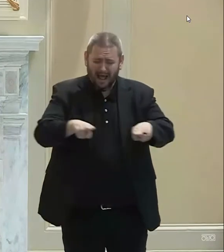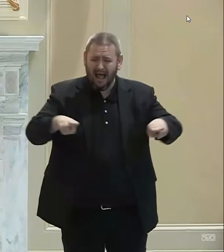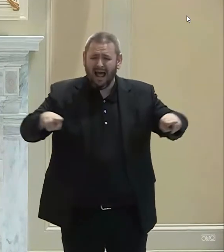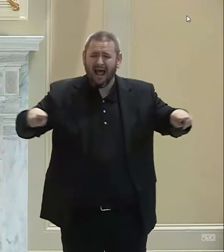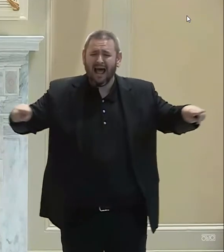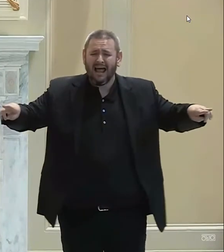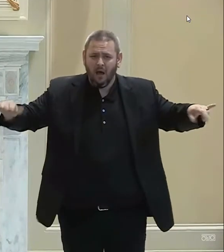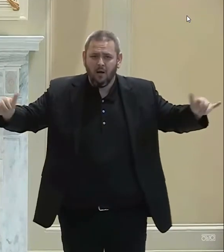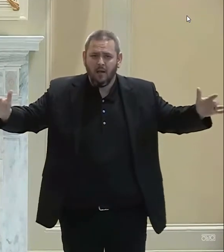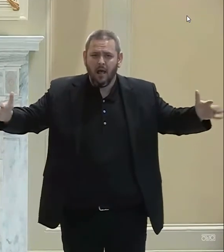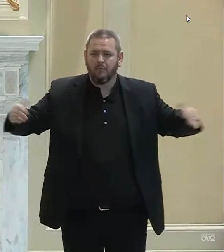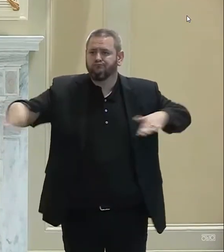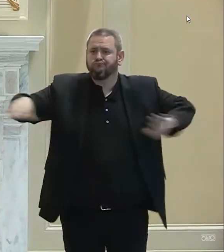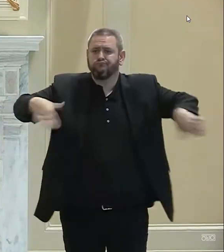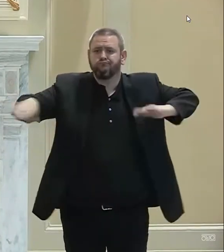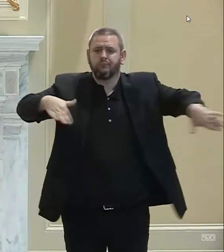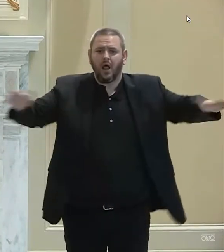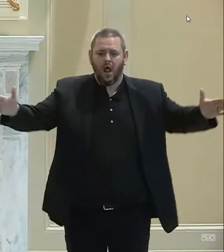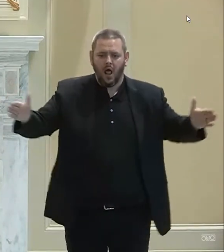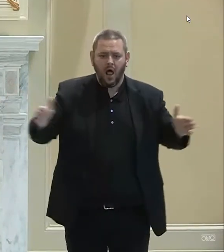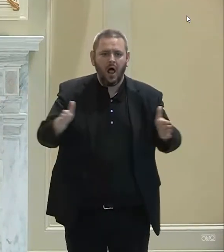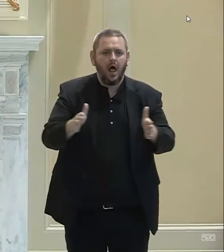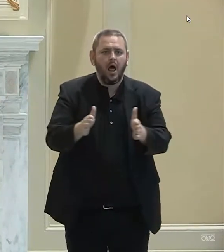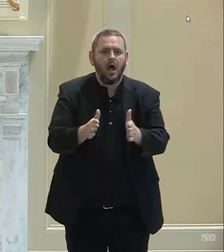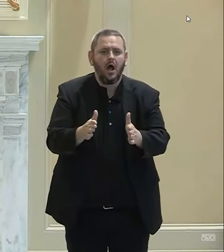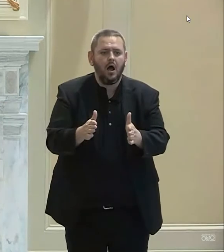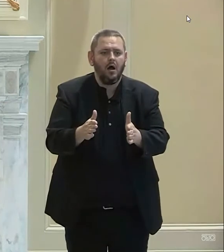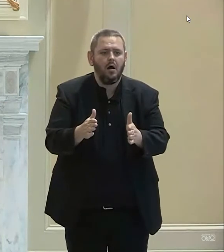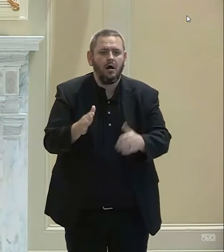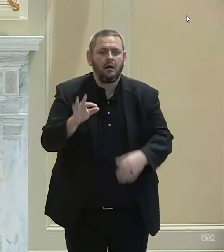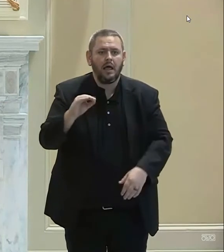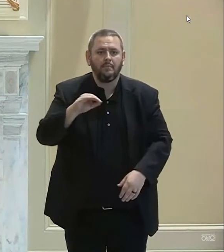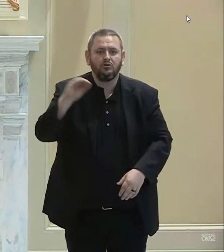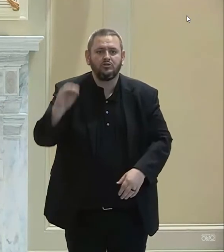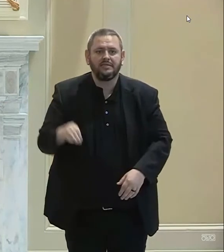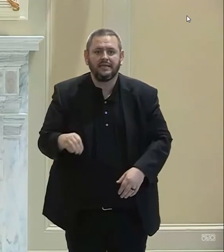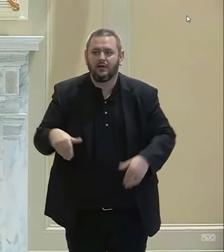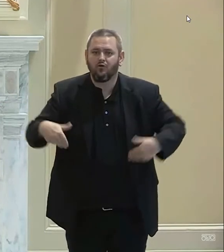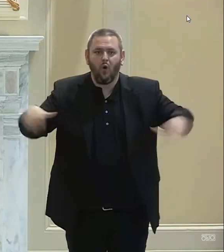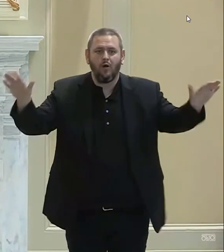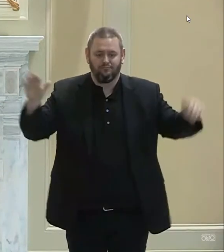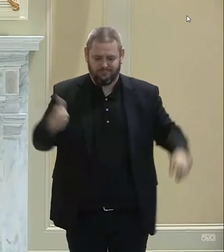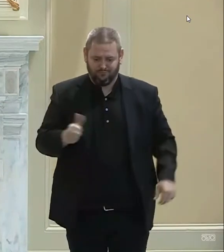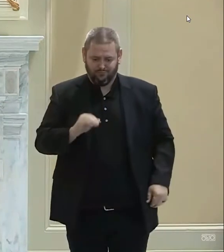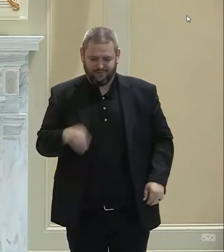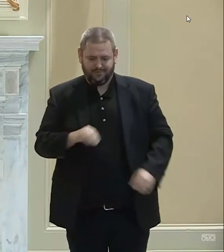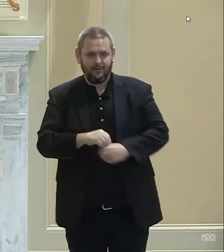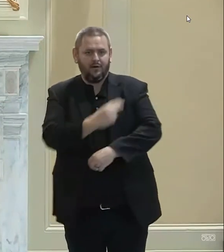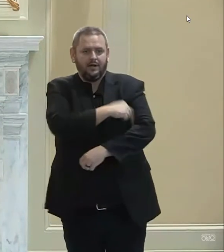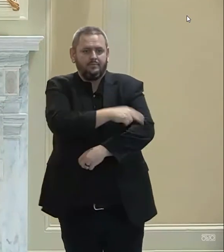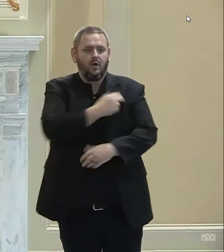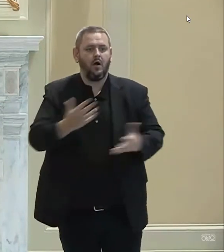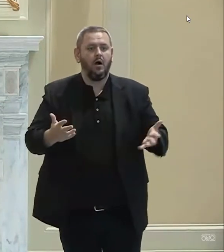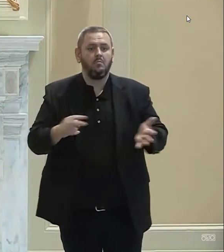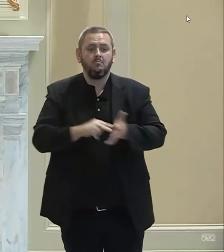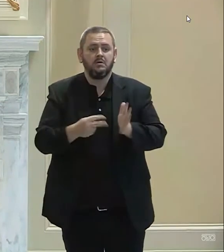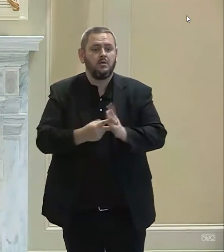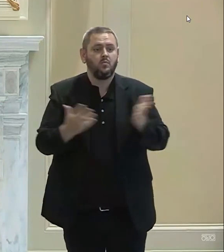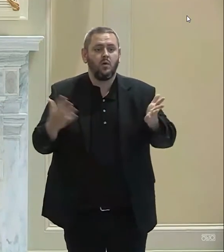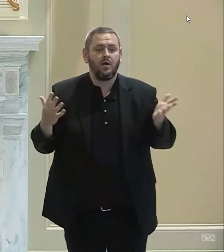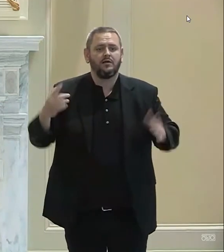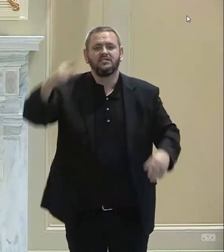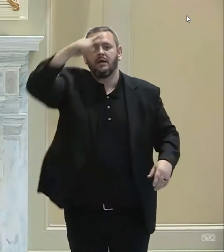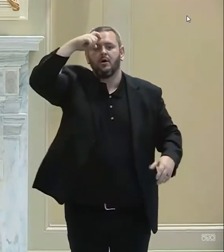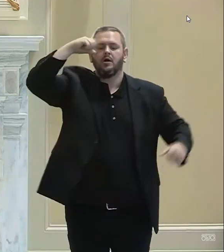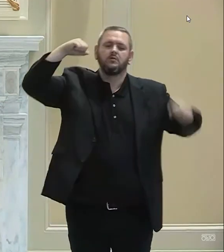levels that we've seen in the last nine months. So, we are going to get our summers back, Oklahoma, and the light at the end of the